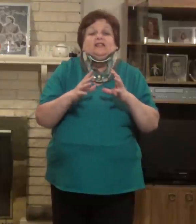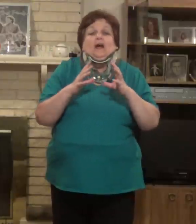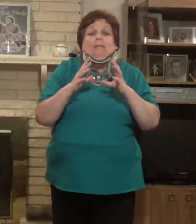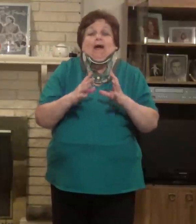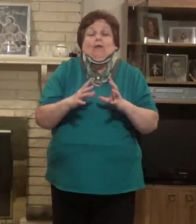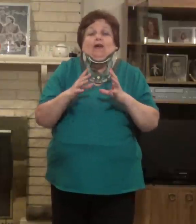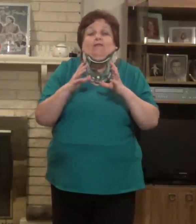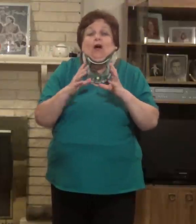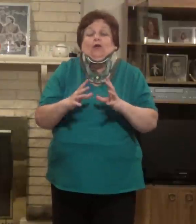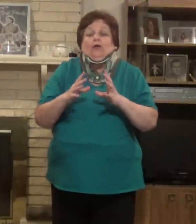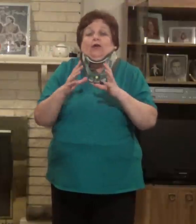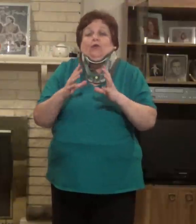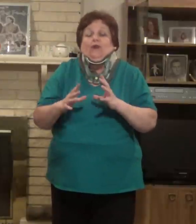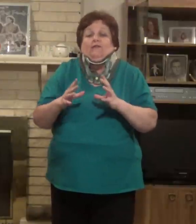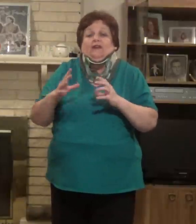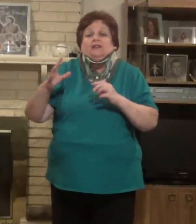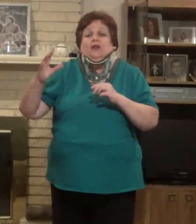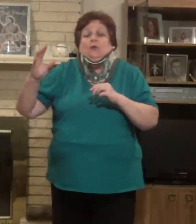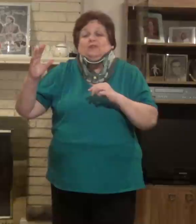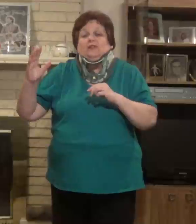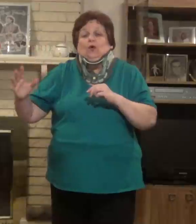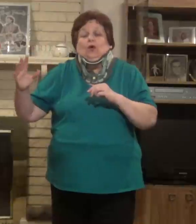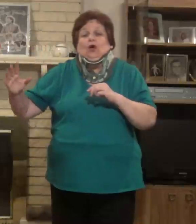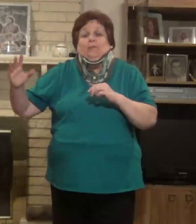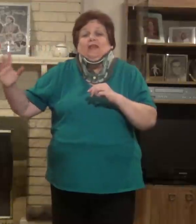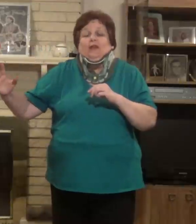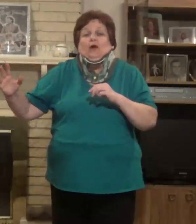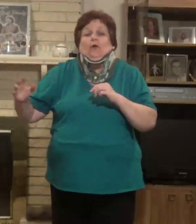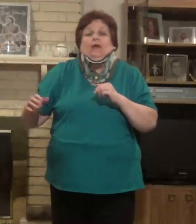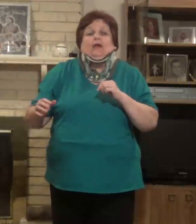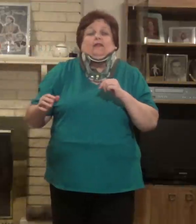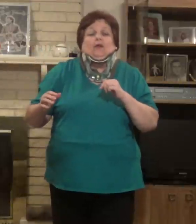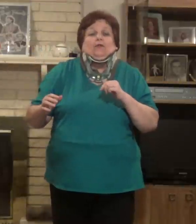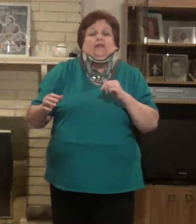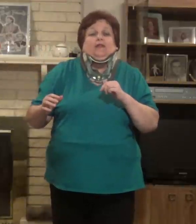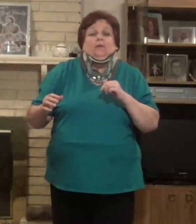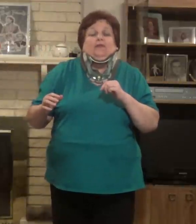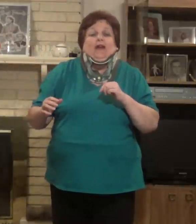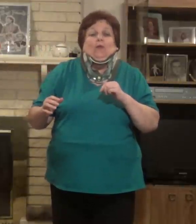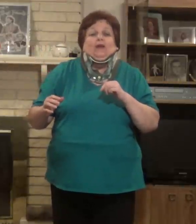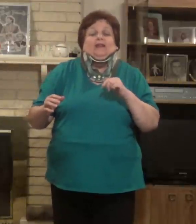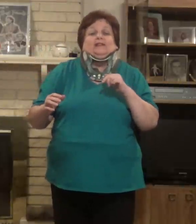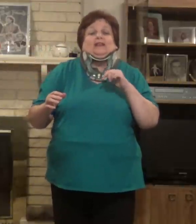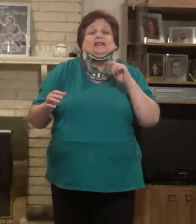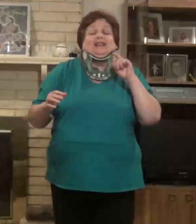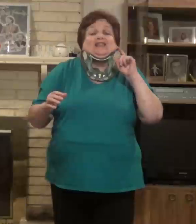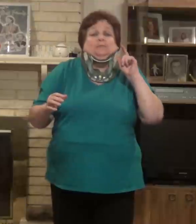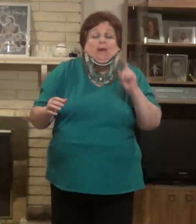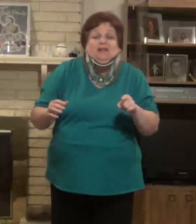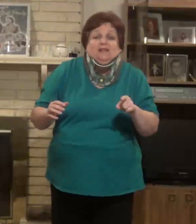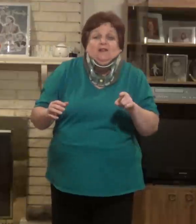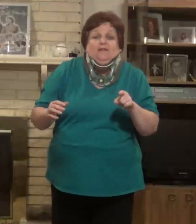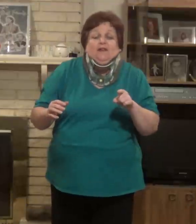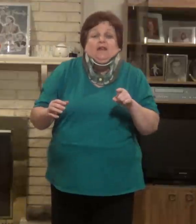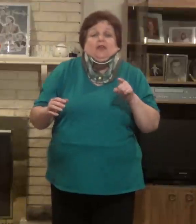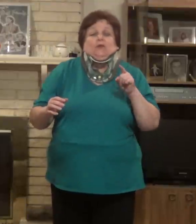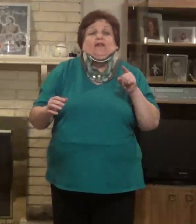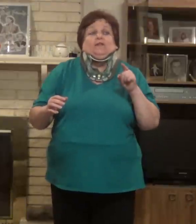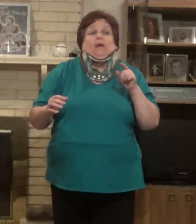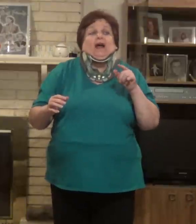amount of hunger and cravings, was low-carb keto. The only thing with that one is it's expensive. You have to buy,